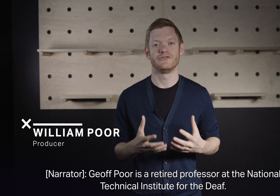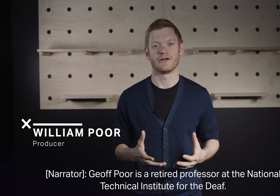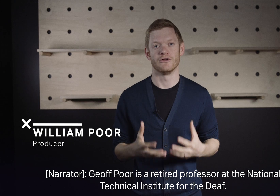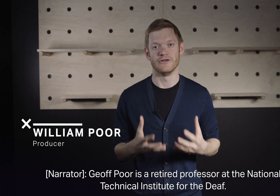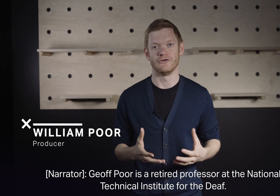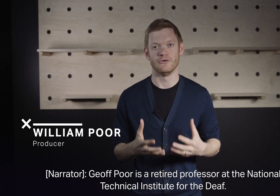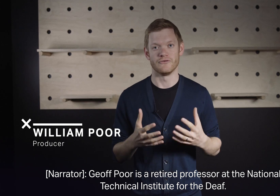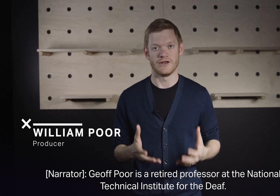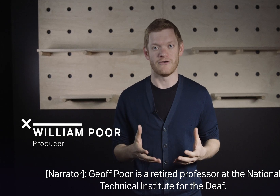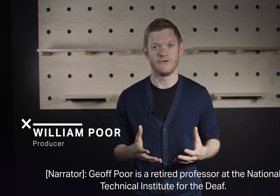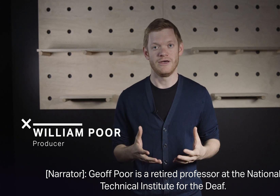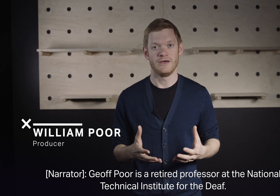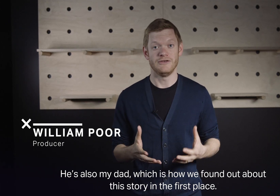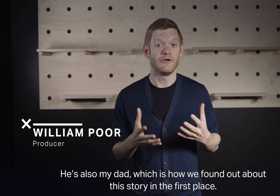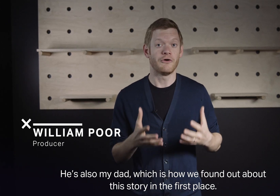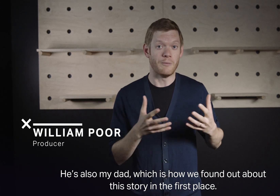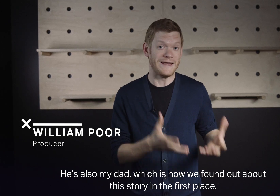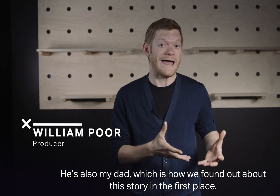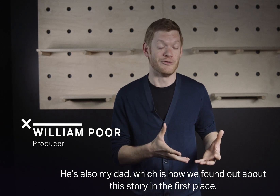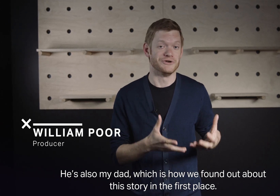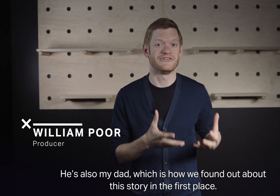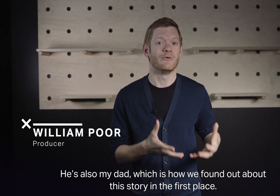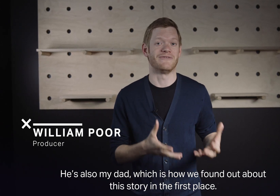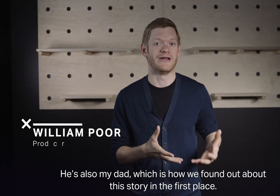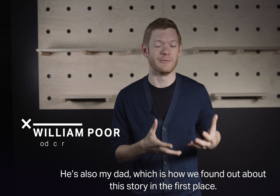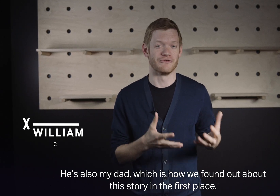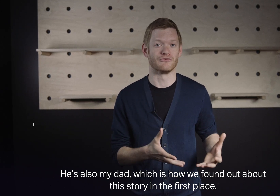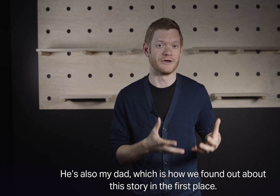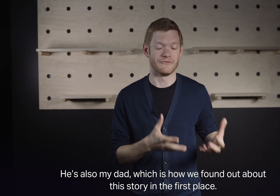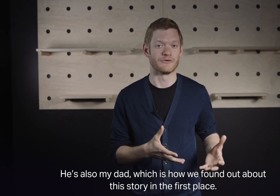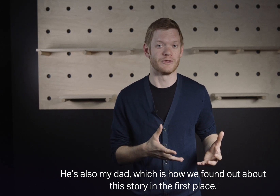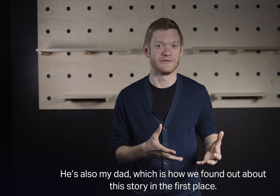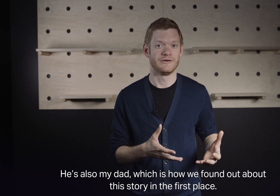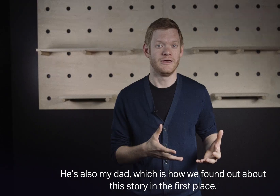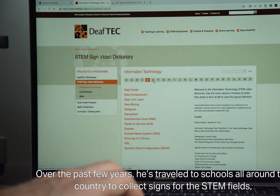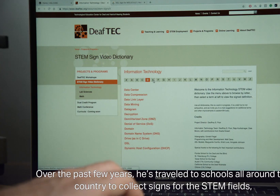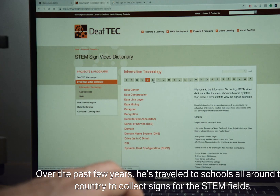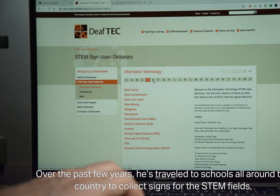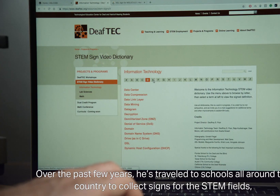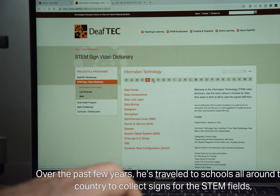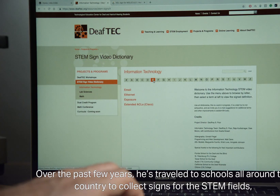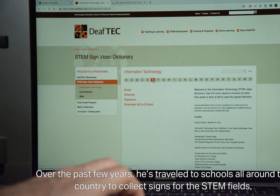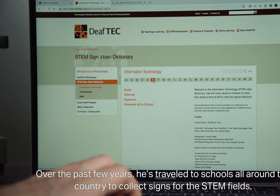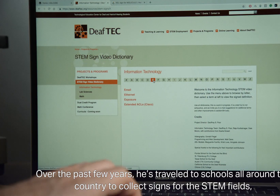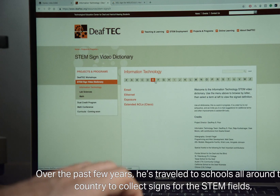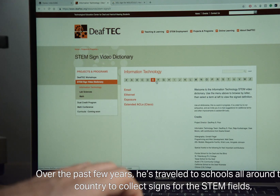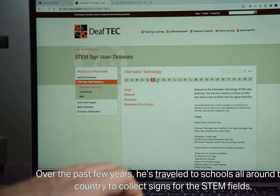Technical Institute for the Deaf. He's also my dad, which is how we found out about the story in the first place. Over the past few years, he's traveled to